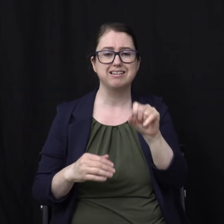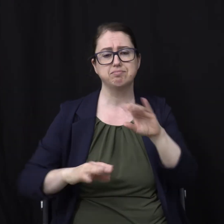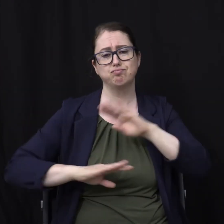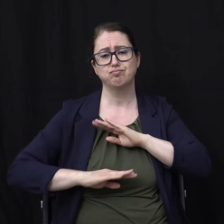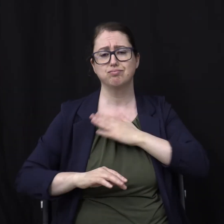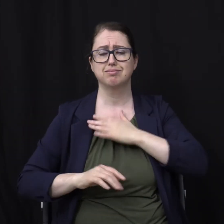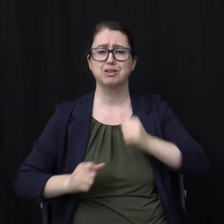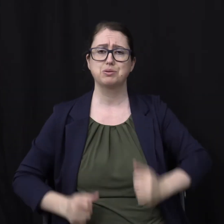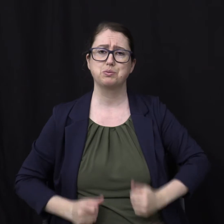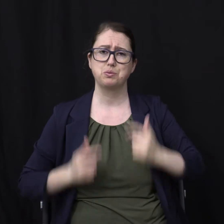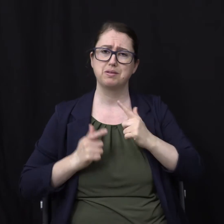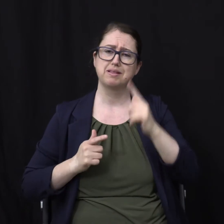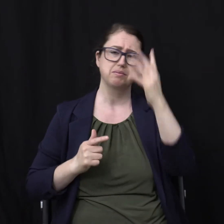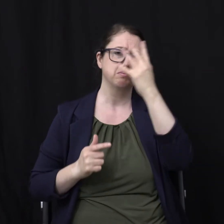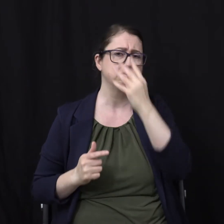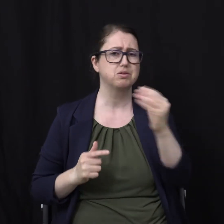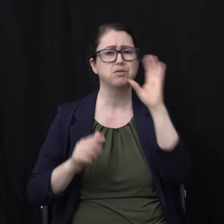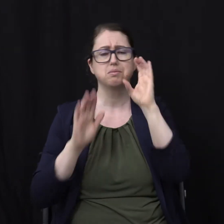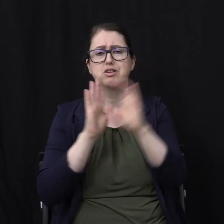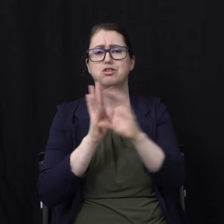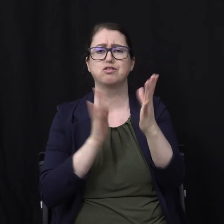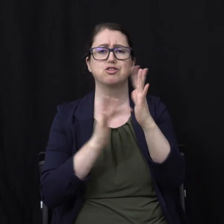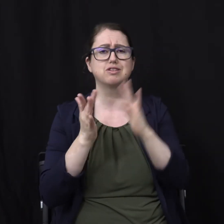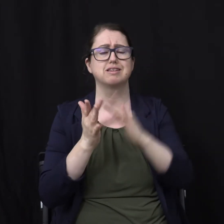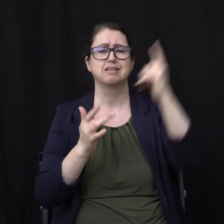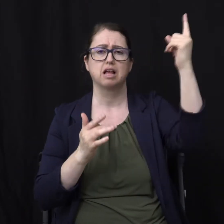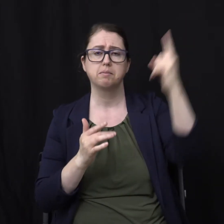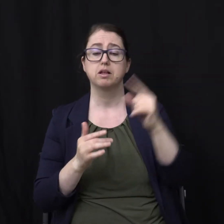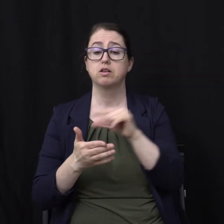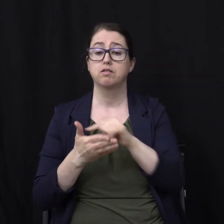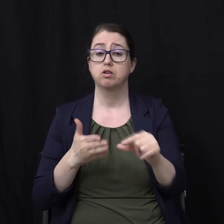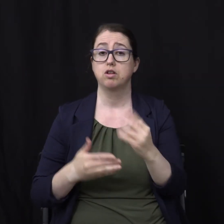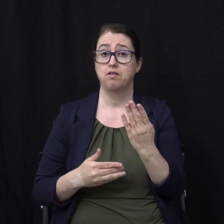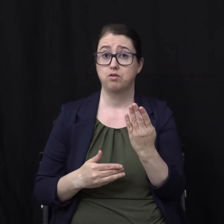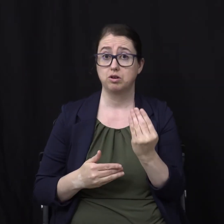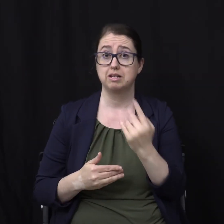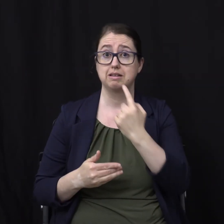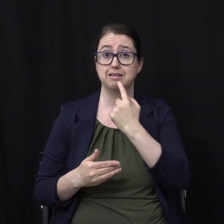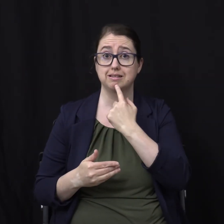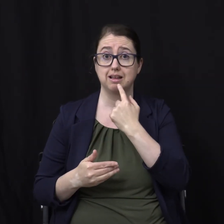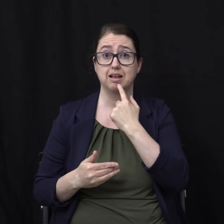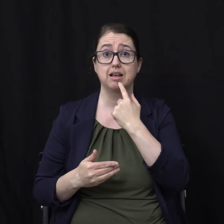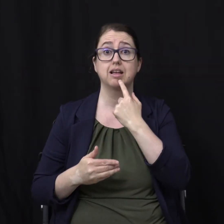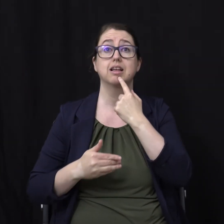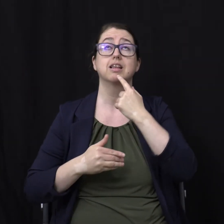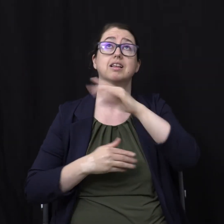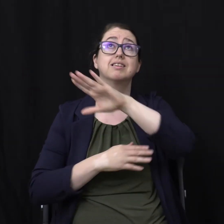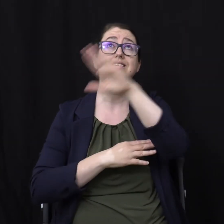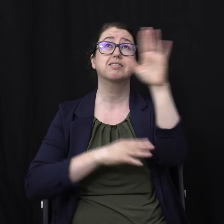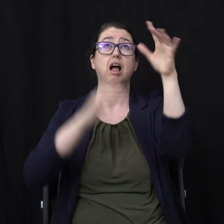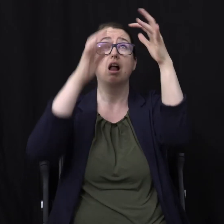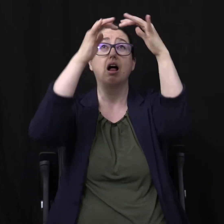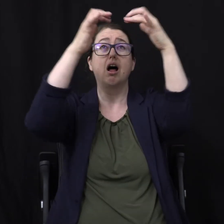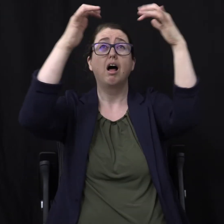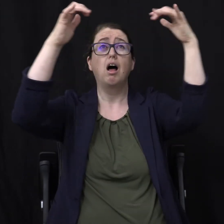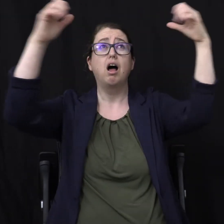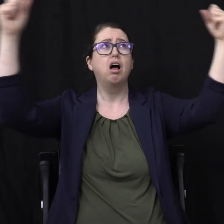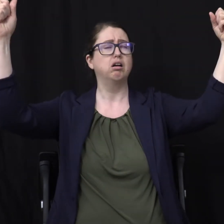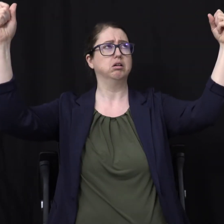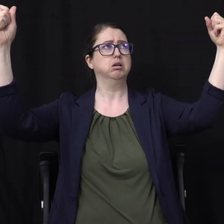is a beautiful picture Of Jesus' second coming And in verse 14 When it is rolled together And every mountain And island Were